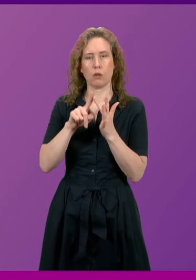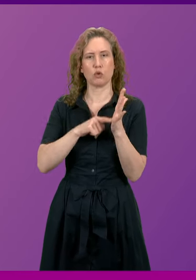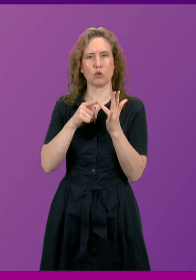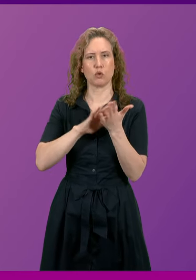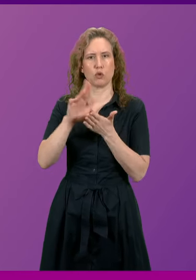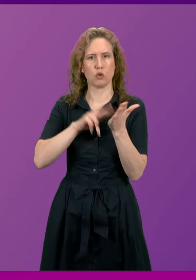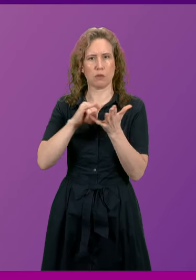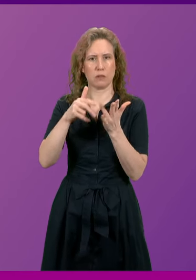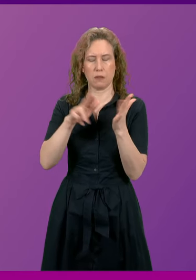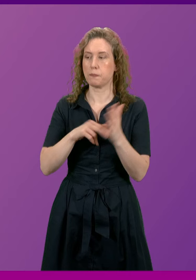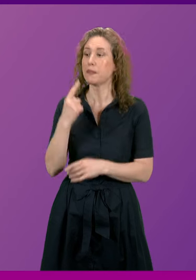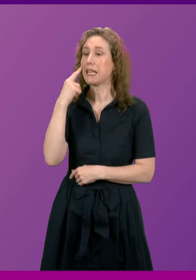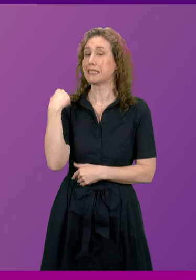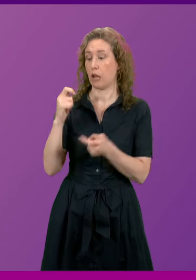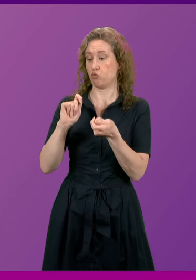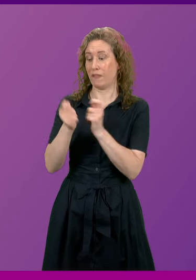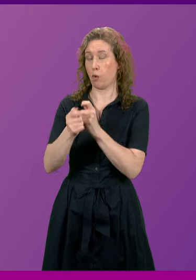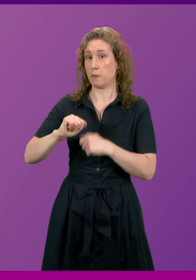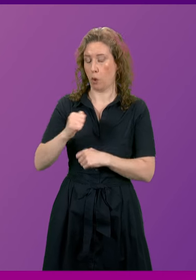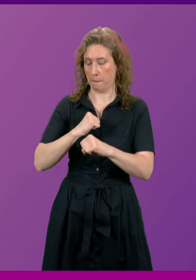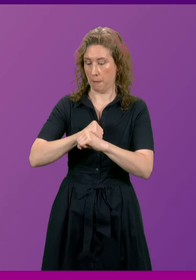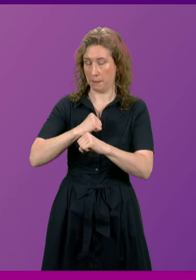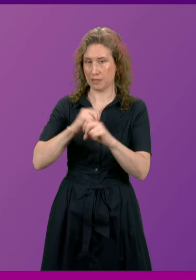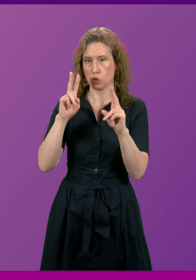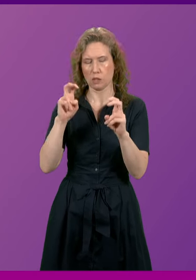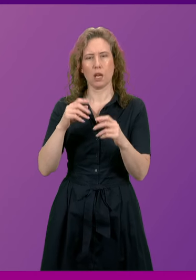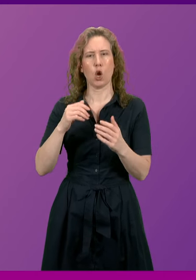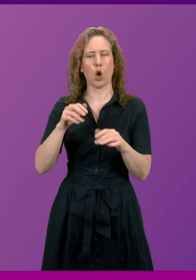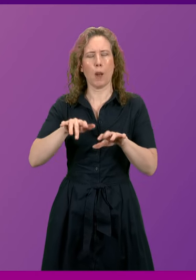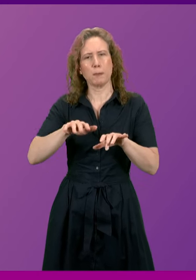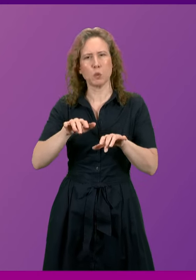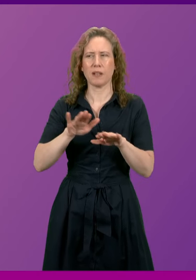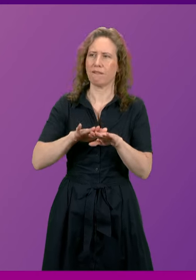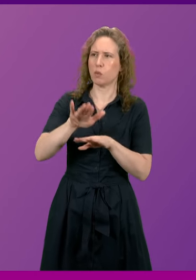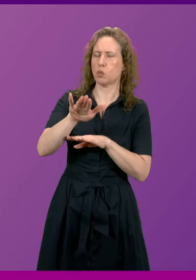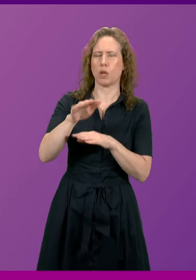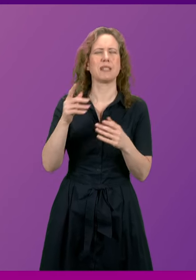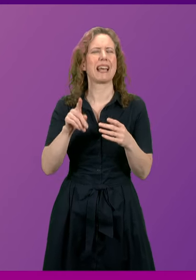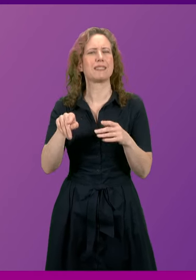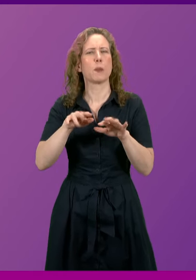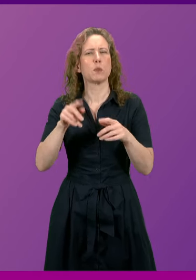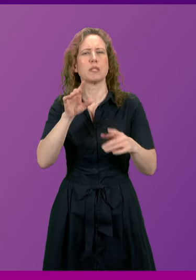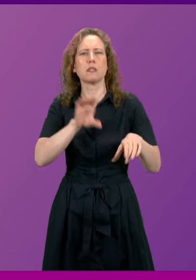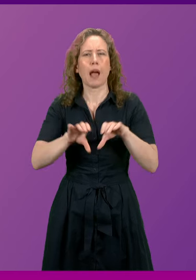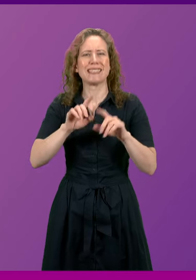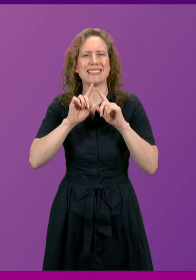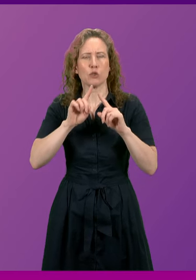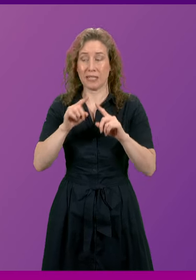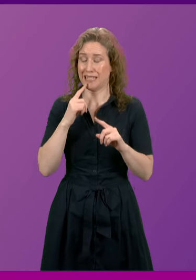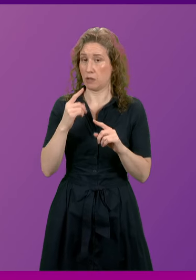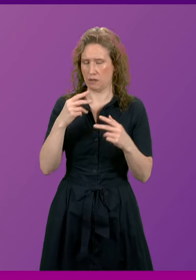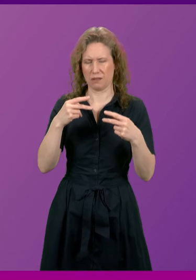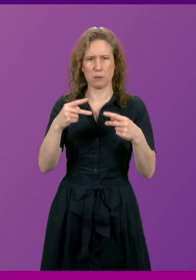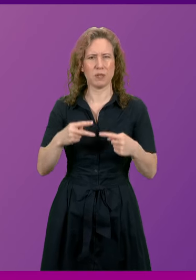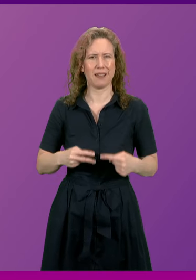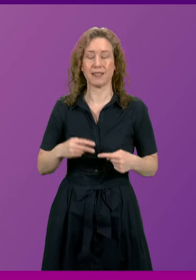Yesterday Reform Scotland published its Computing the Future report into the state of computer science teachers. found that one in eight schools